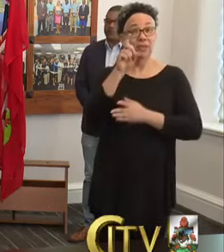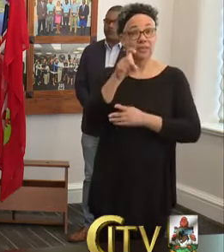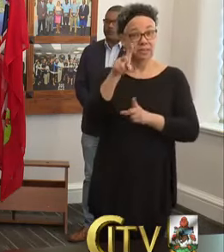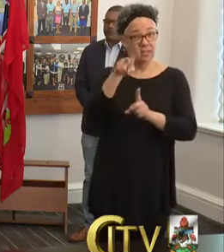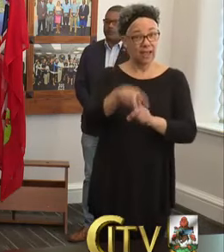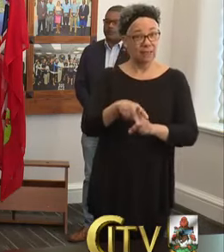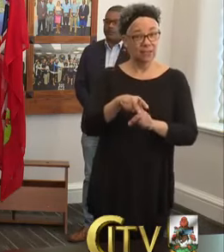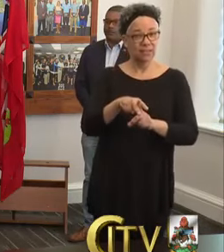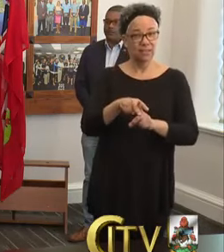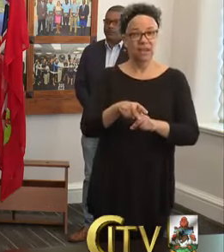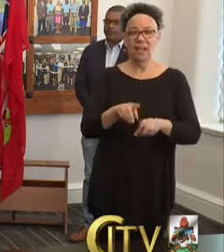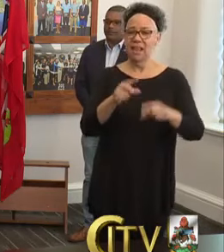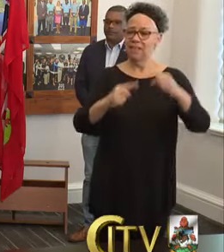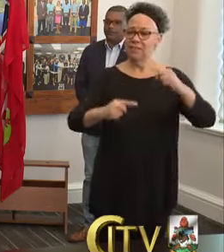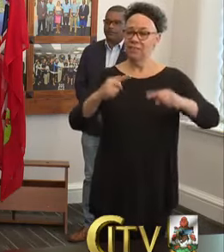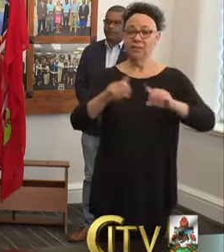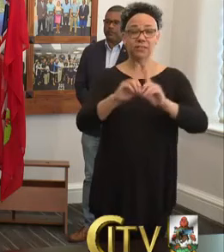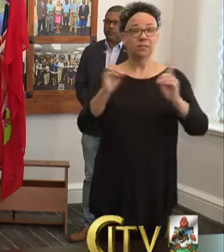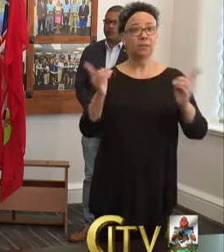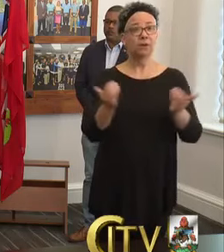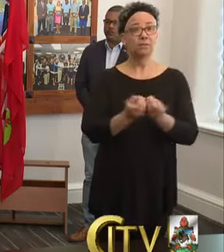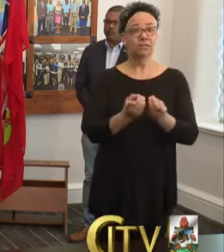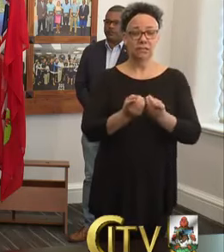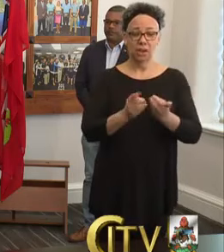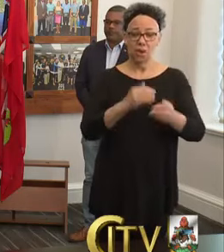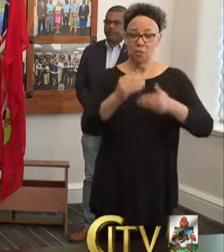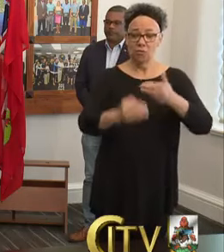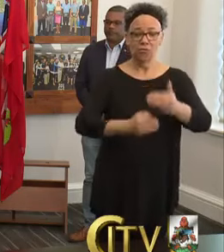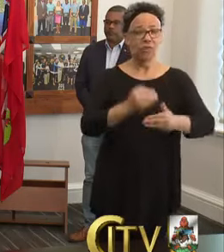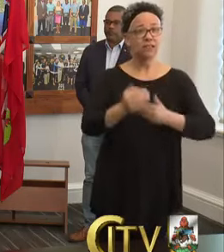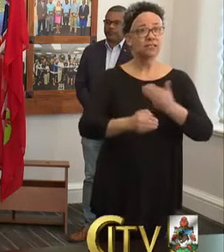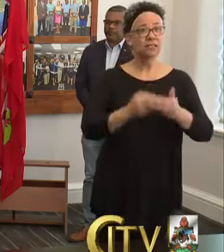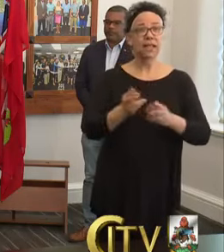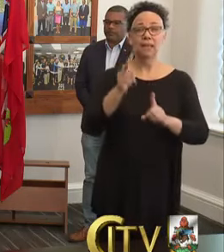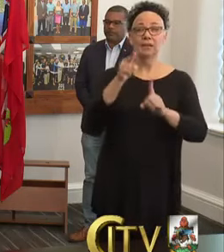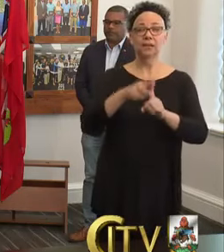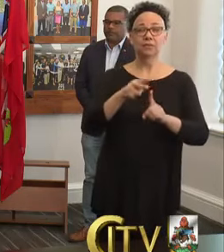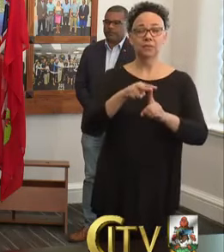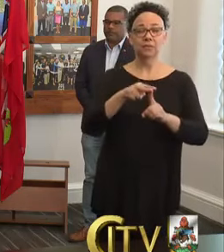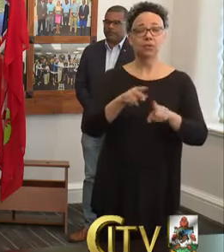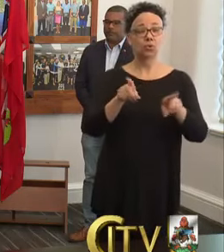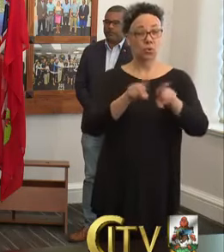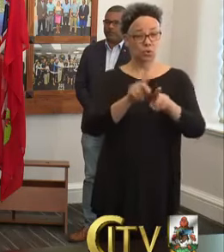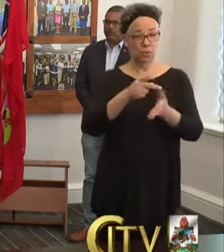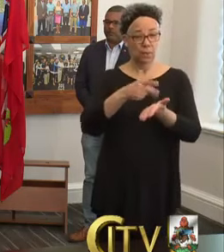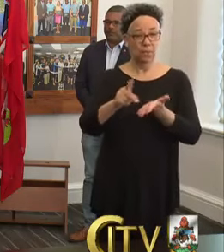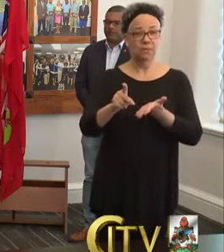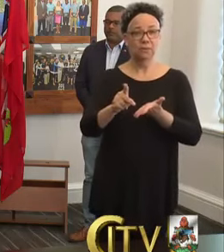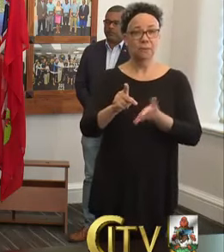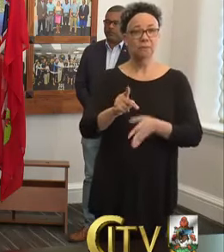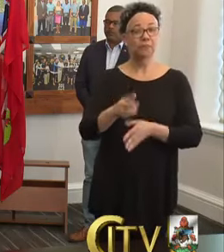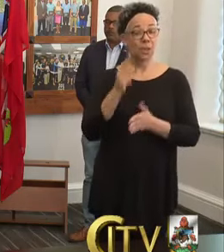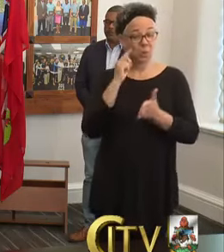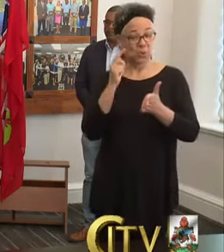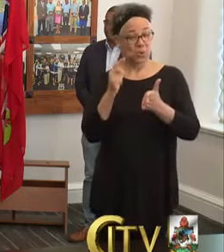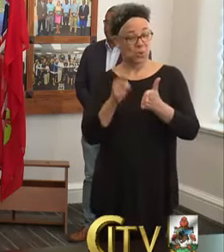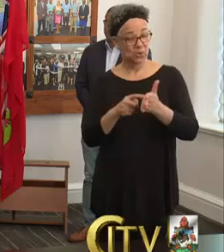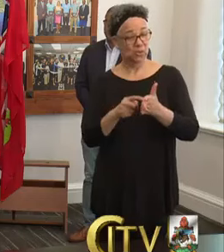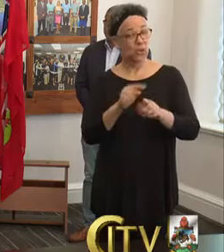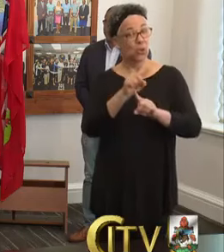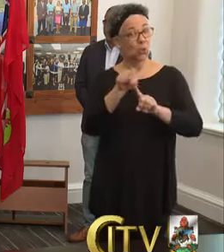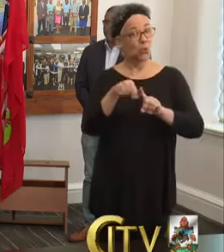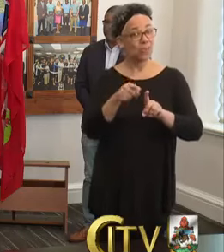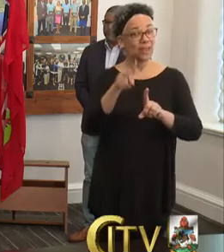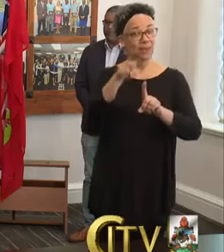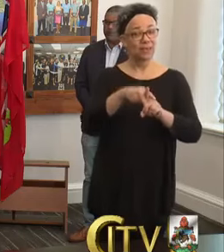various government departments who are responsible for processing the applications and payments. Please note that once these applications are